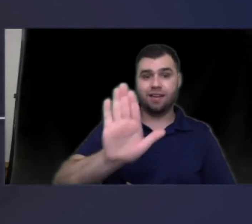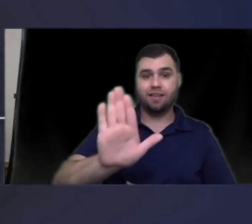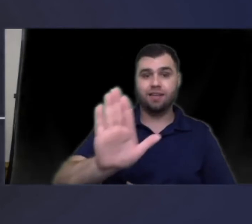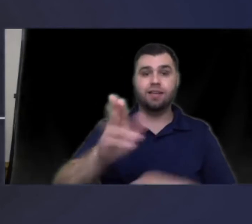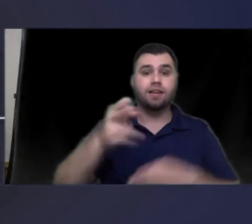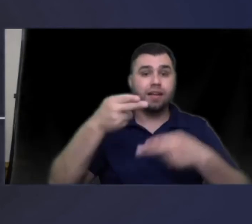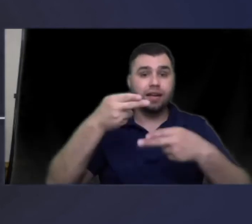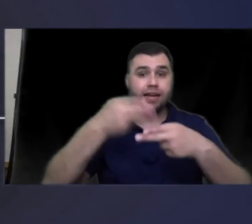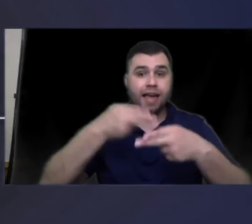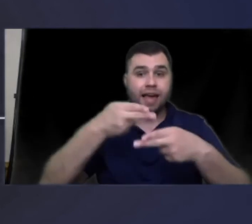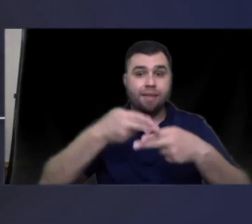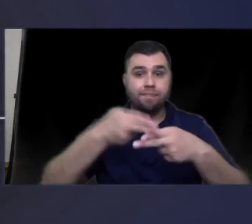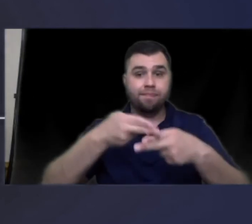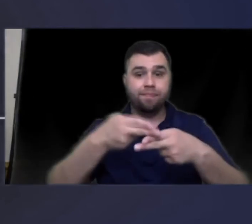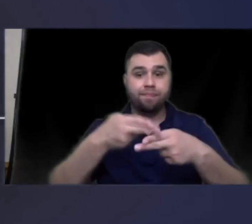again